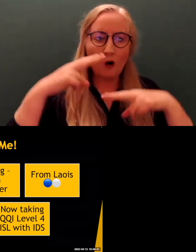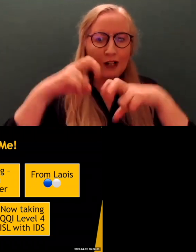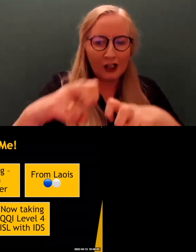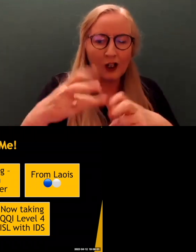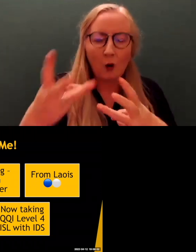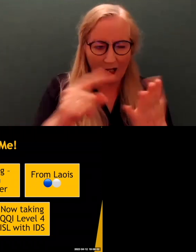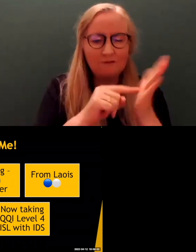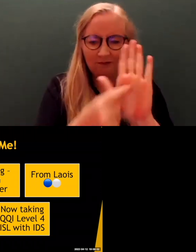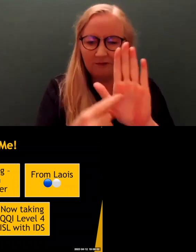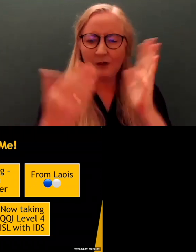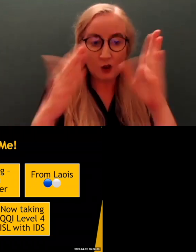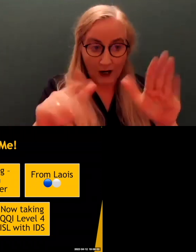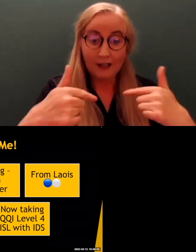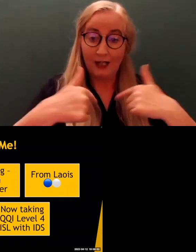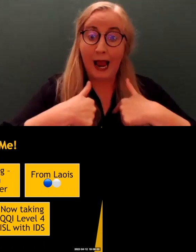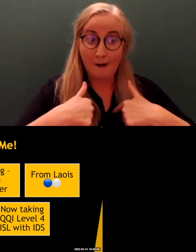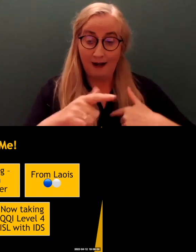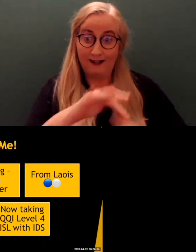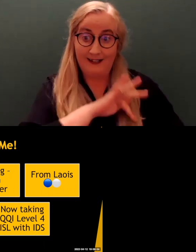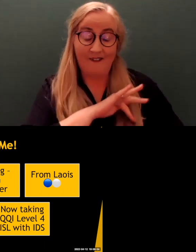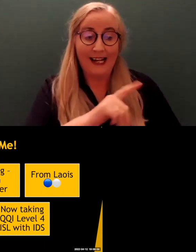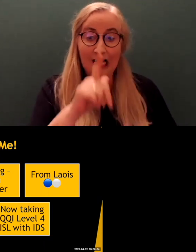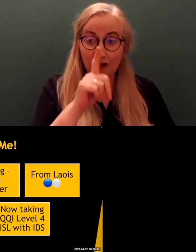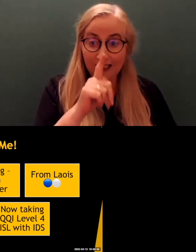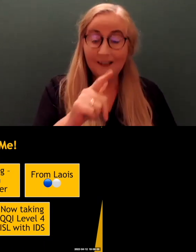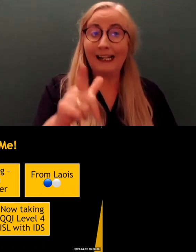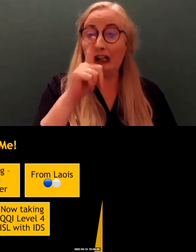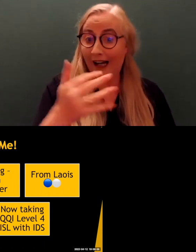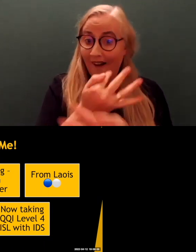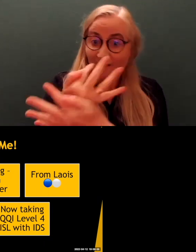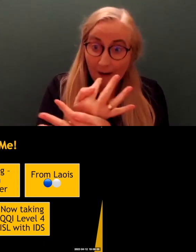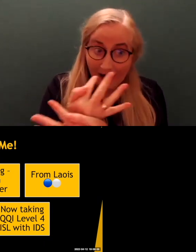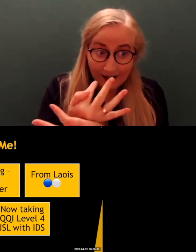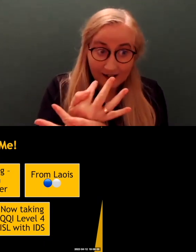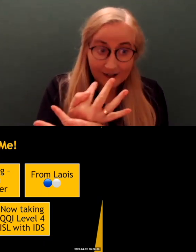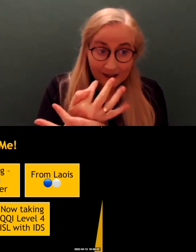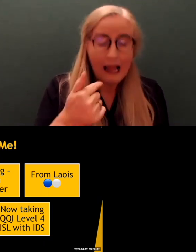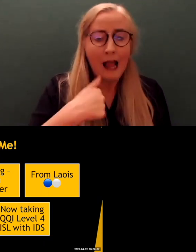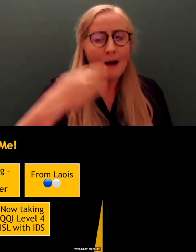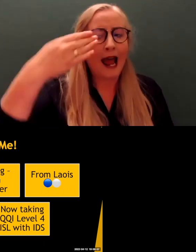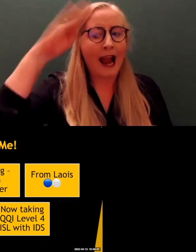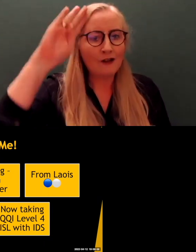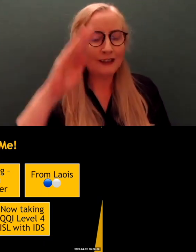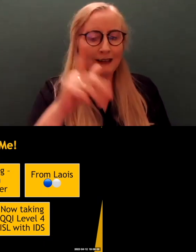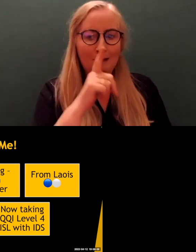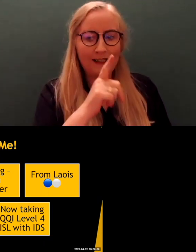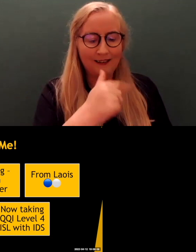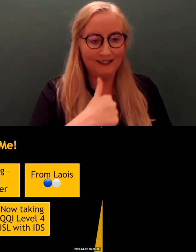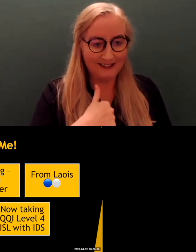I'm hearing. I'm from a hearing family, and I'm an Irish speaker. But crucially, I'm not from an Irish